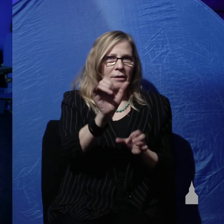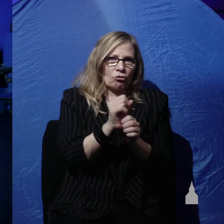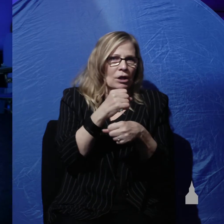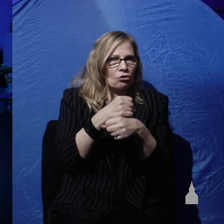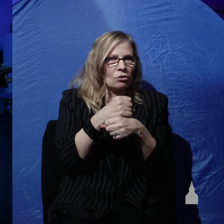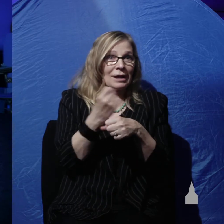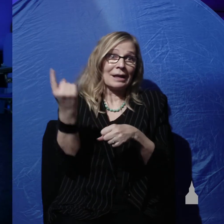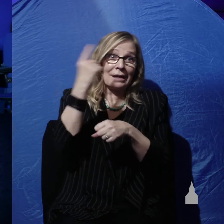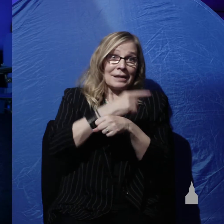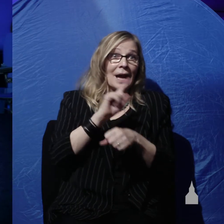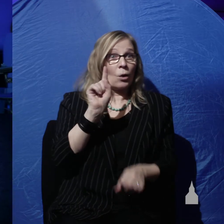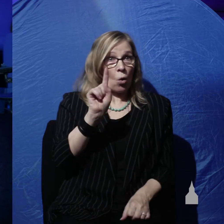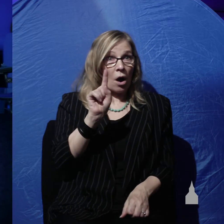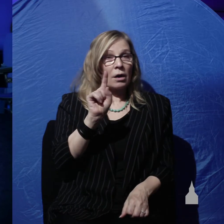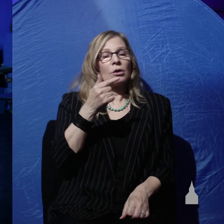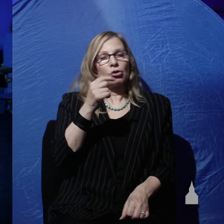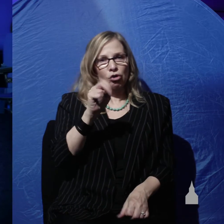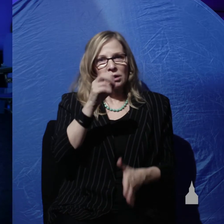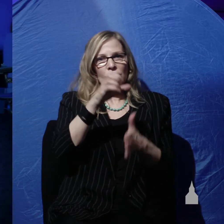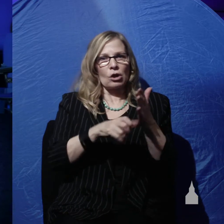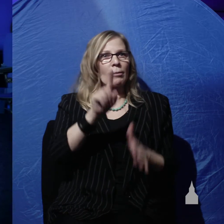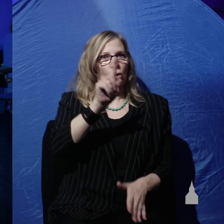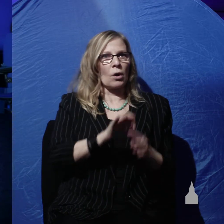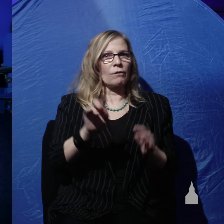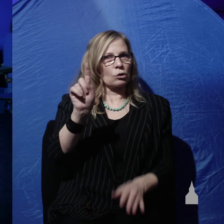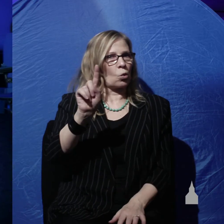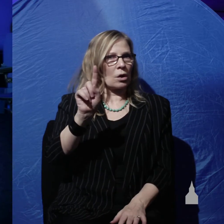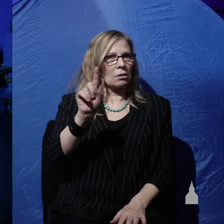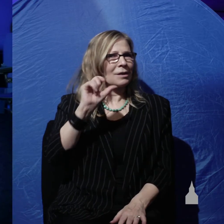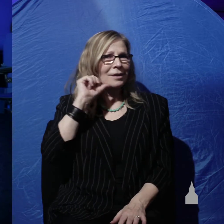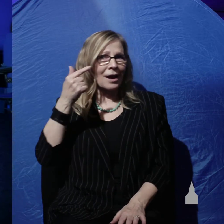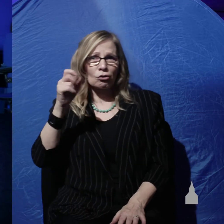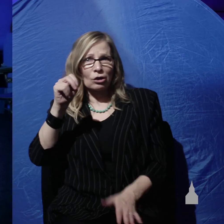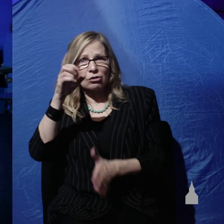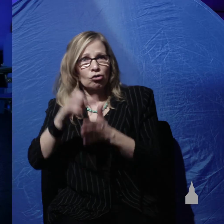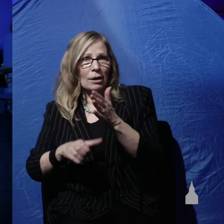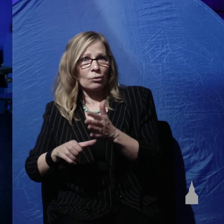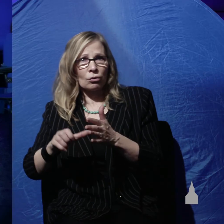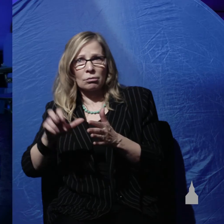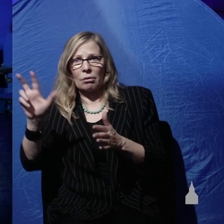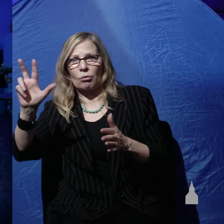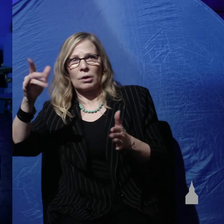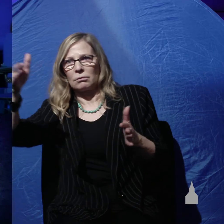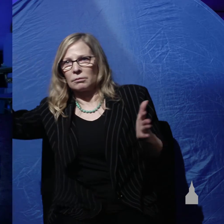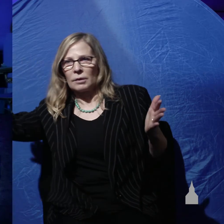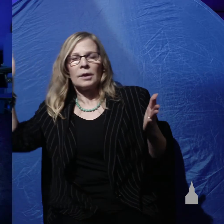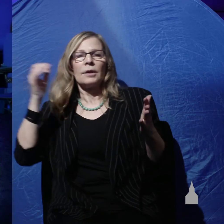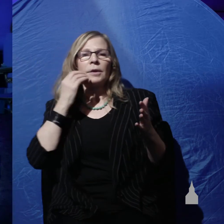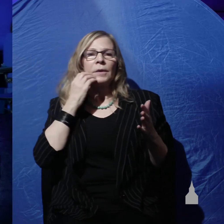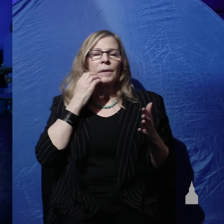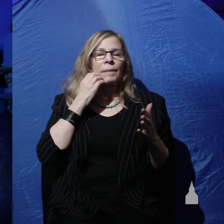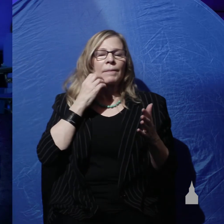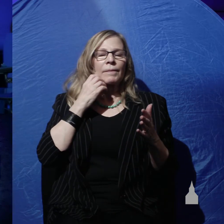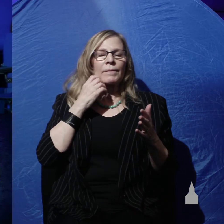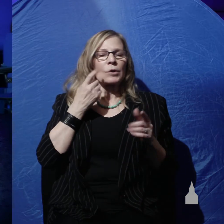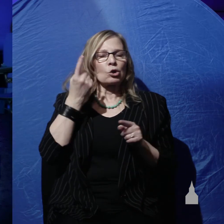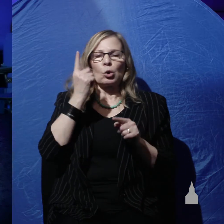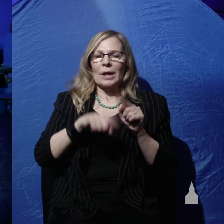1 begins in Genesis 1 1 not Genesis 1 3. So you can't put the millions of years into the